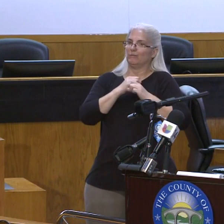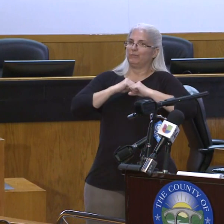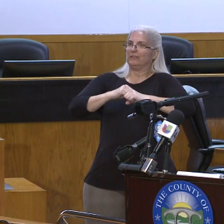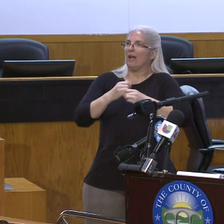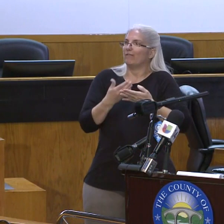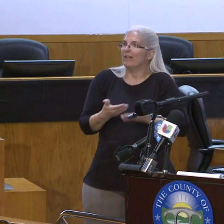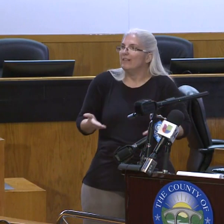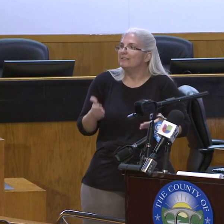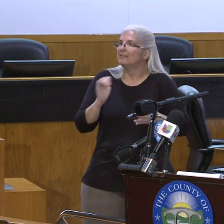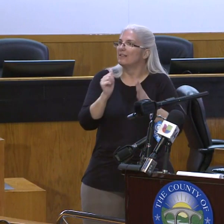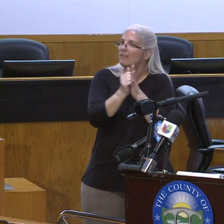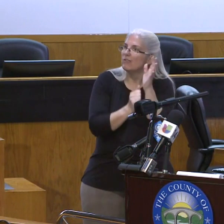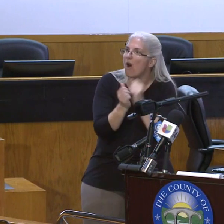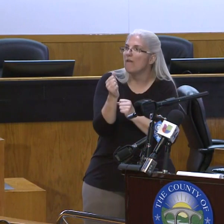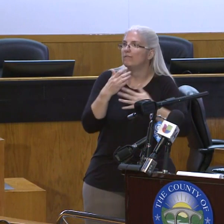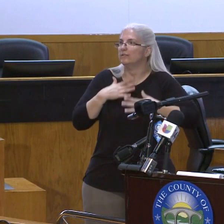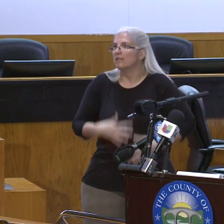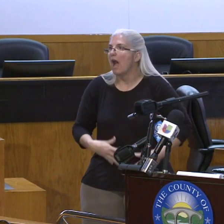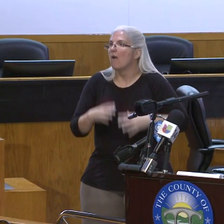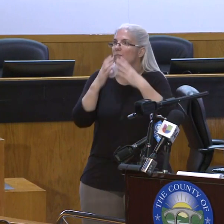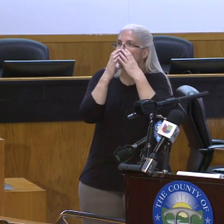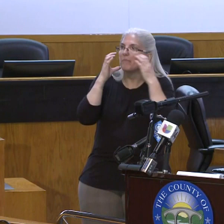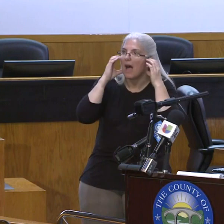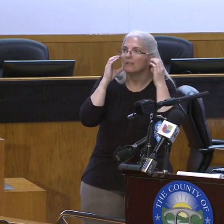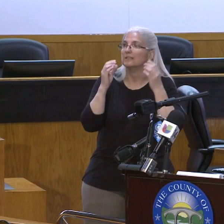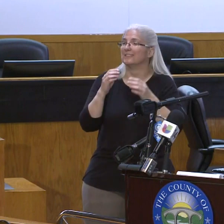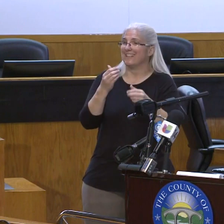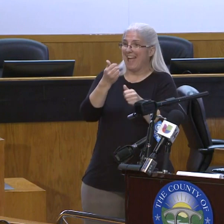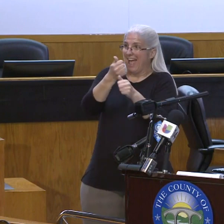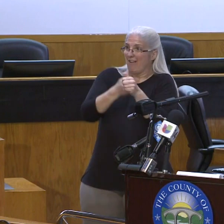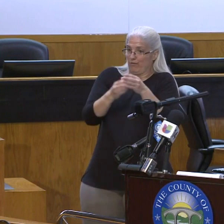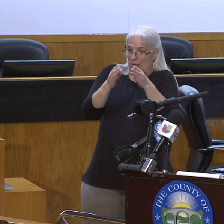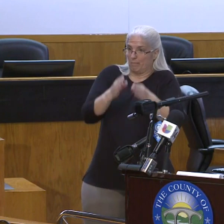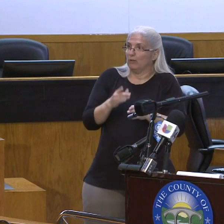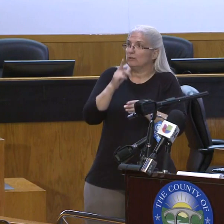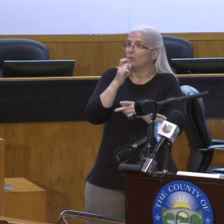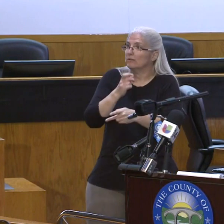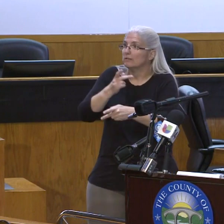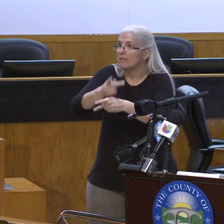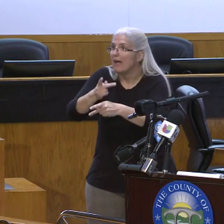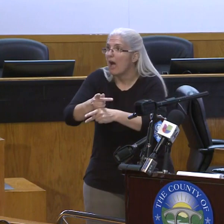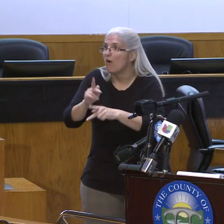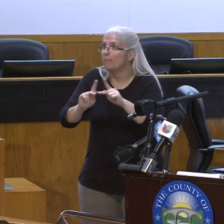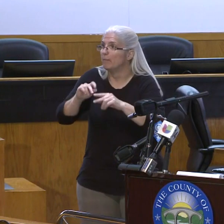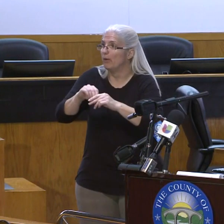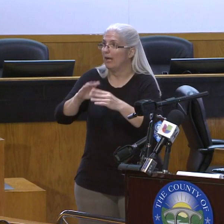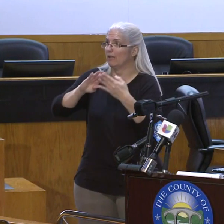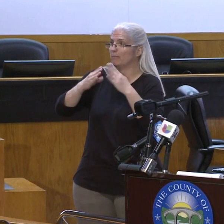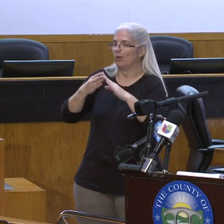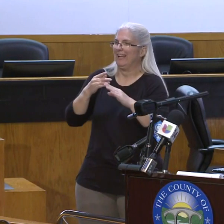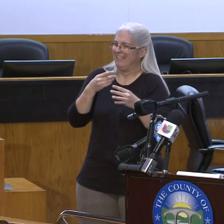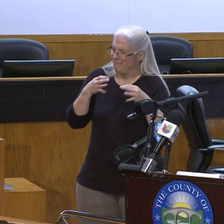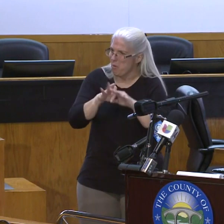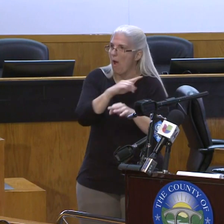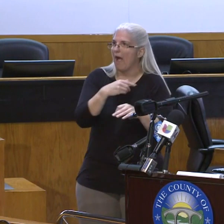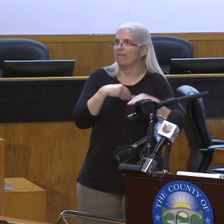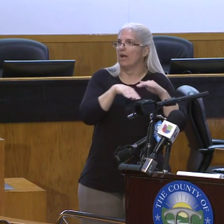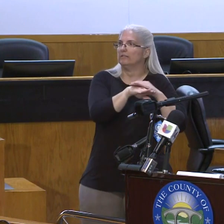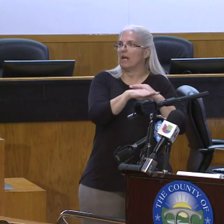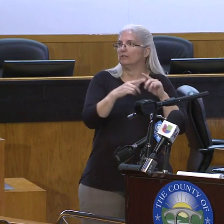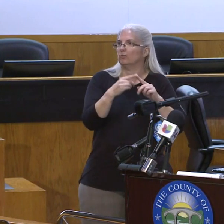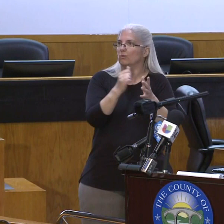crucial that every person who's taking care of patients in our community has access to the supplies and equipment that they need to stay healthy